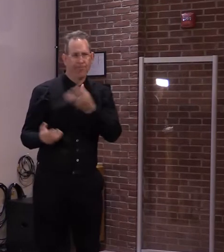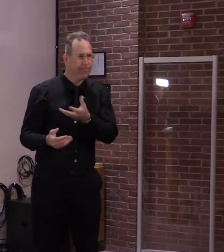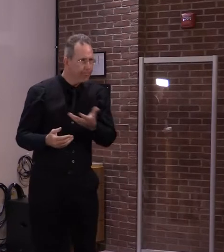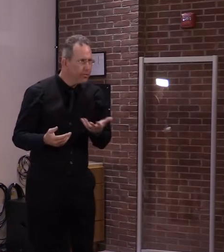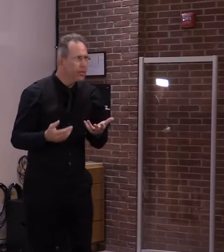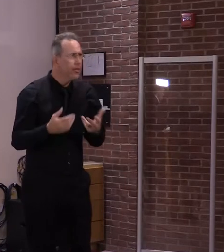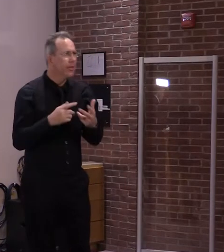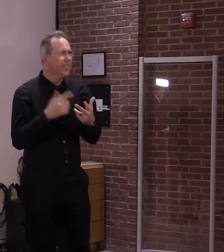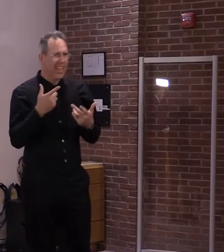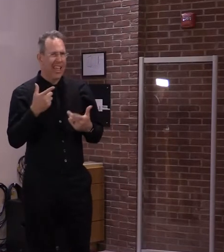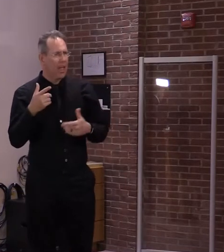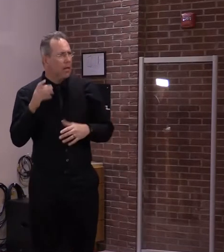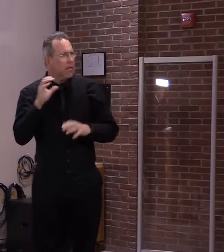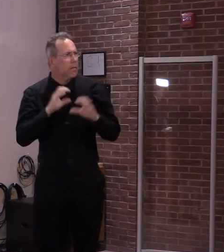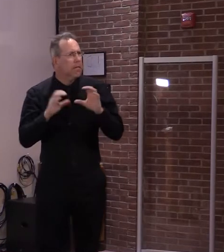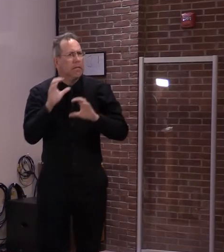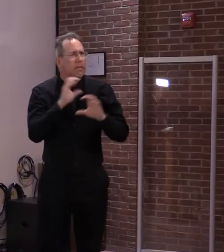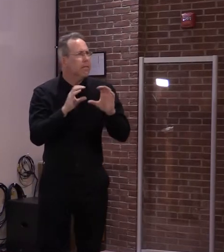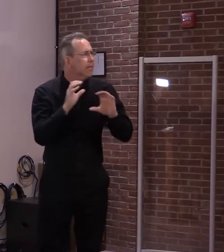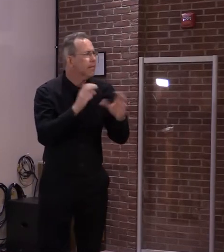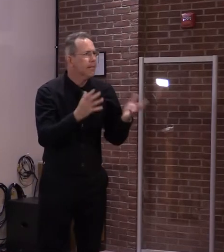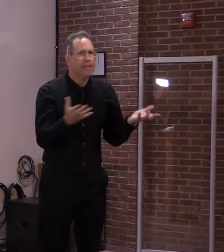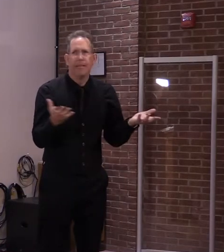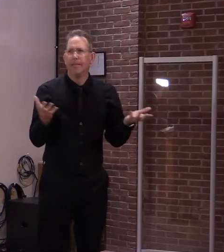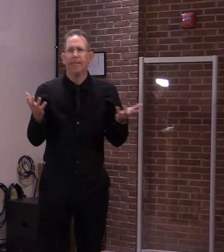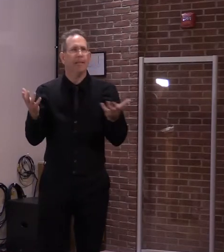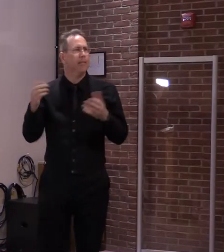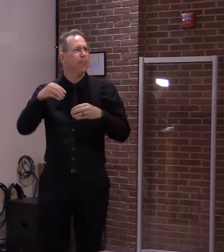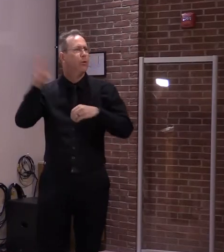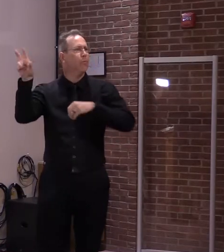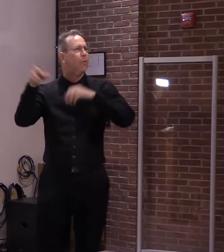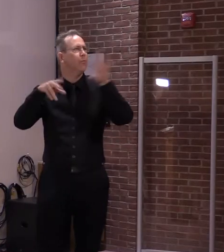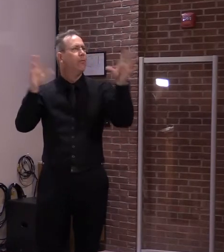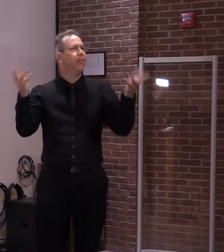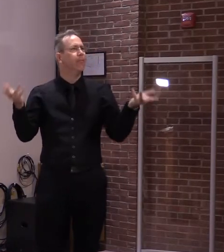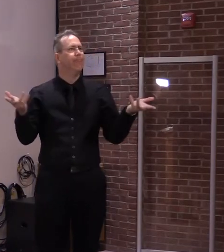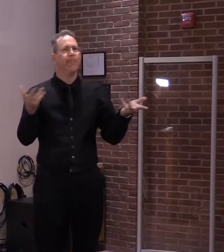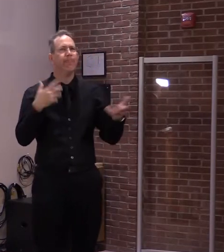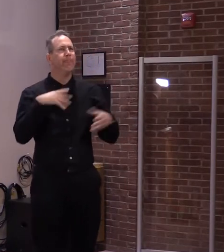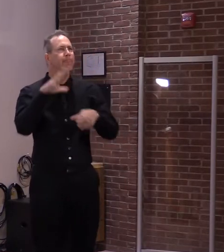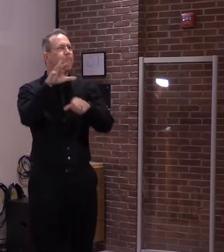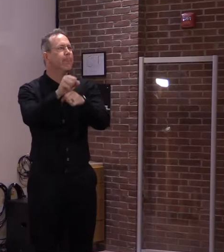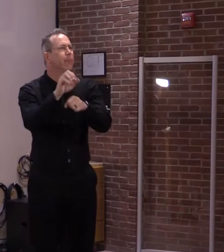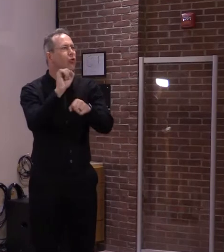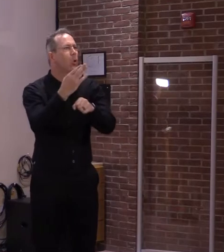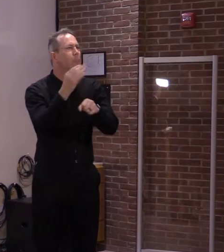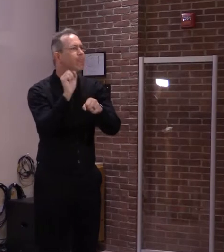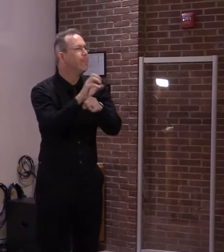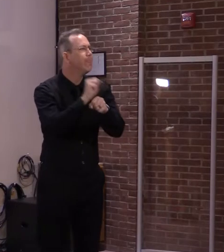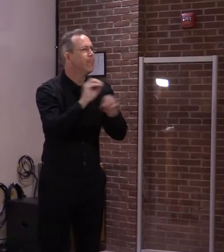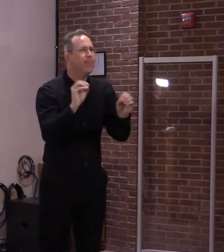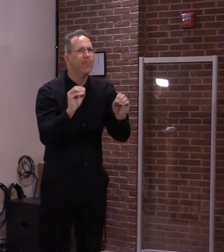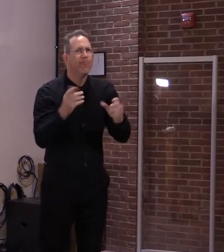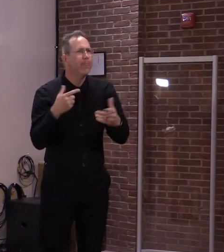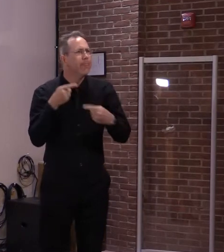gone on, the work search requirement has not been there for so long. I'm wondering